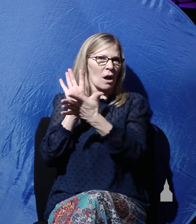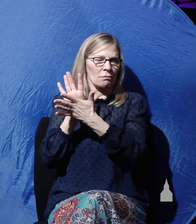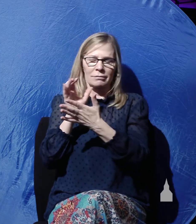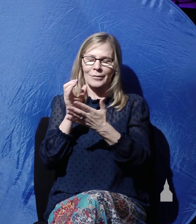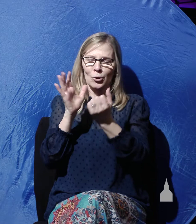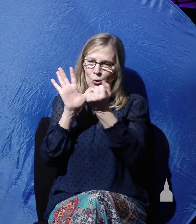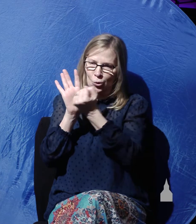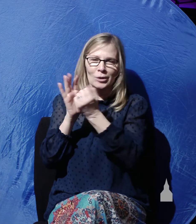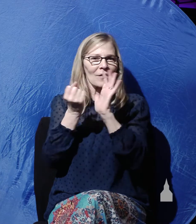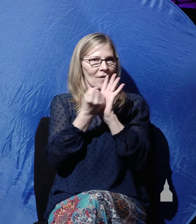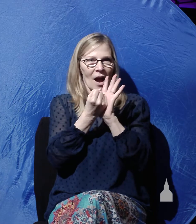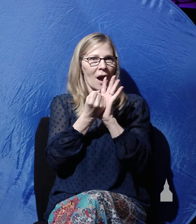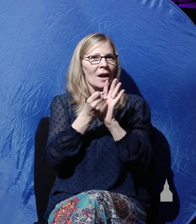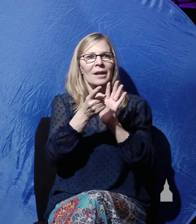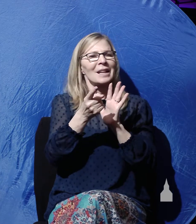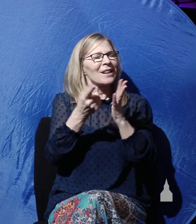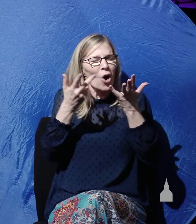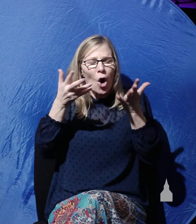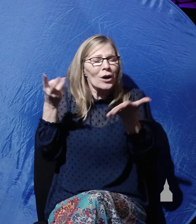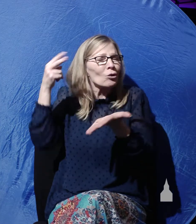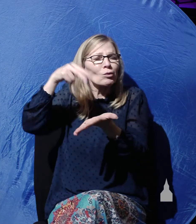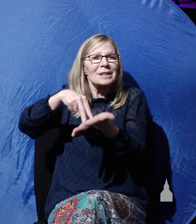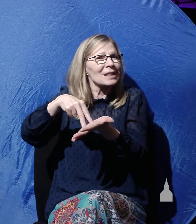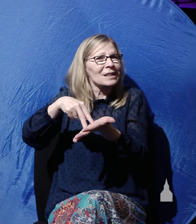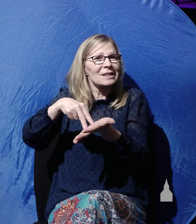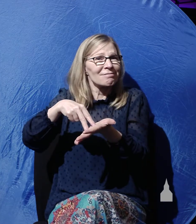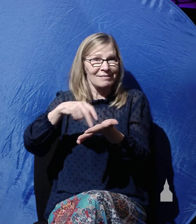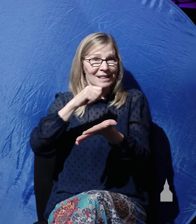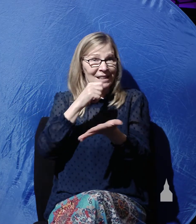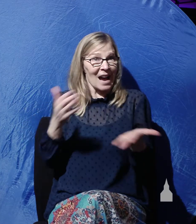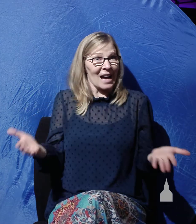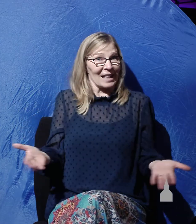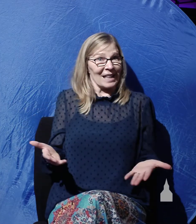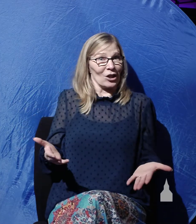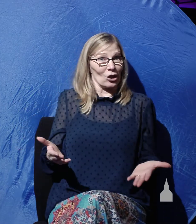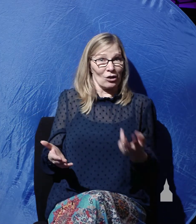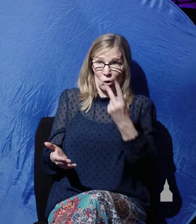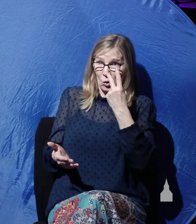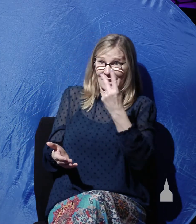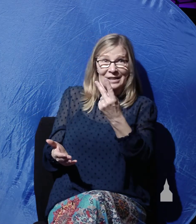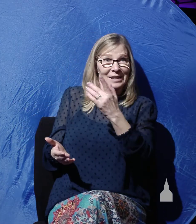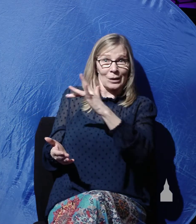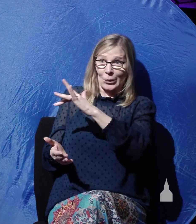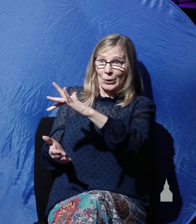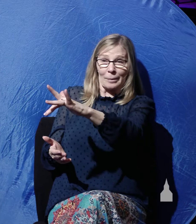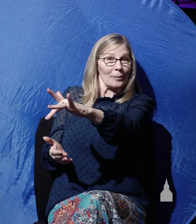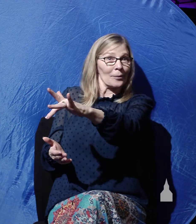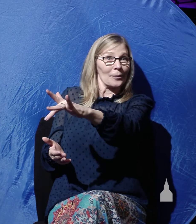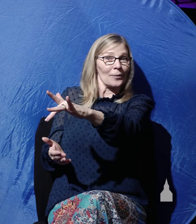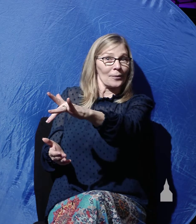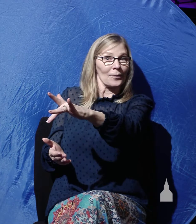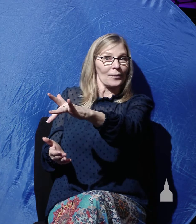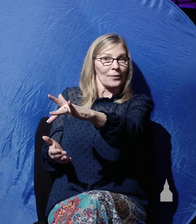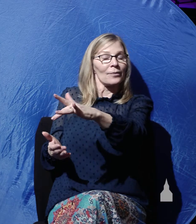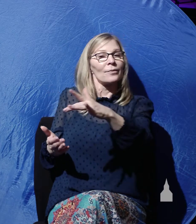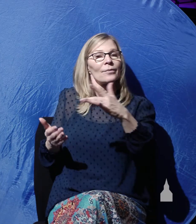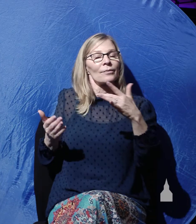not here. Behold, here's the place where they laid him. Now, the angel tells them not to be afraid, because the one they are looking for,